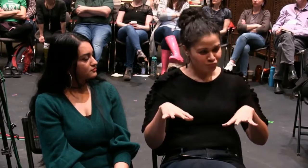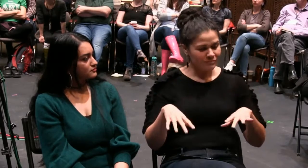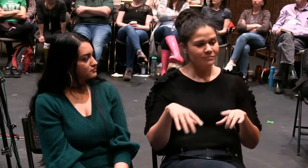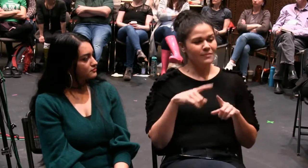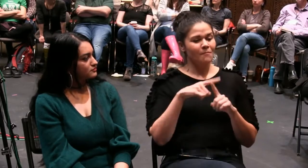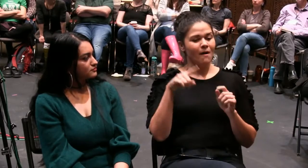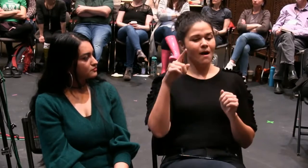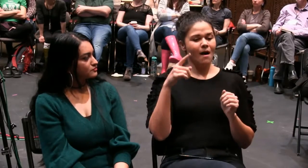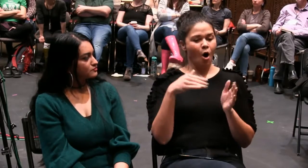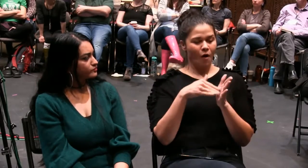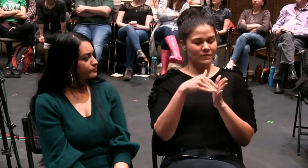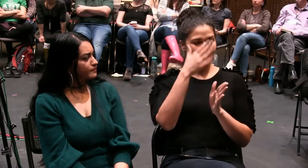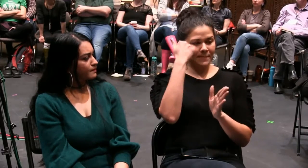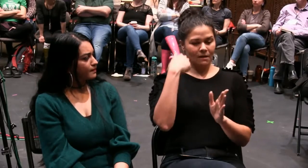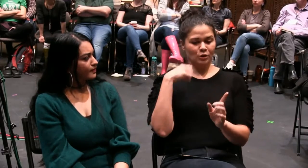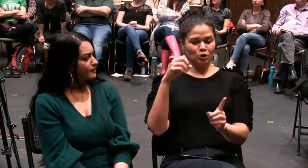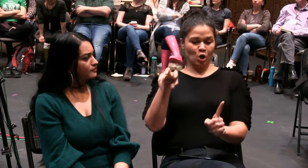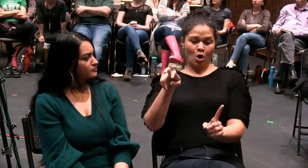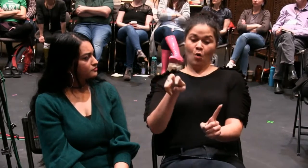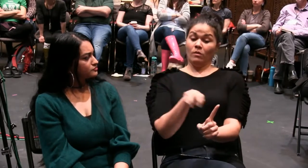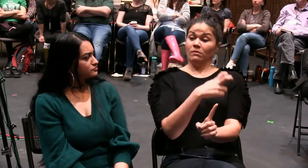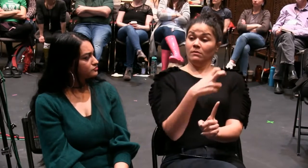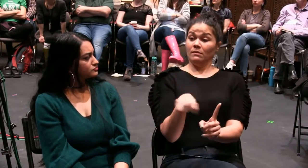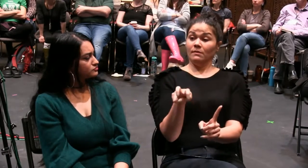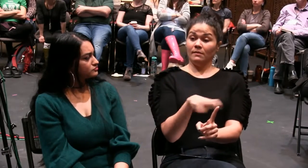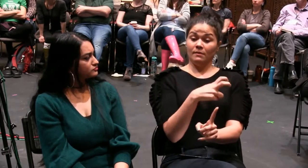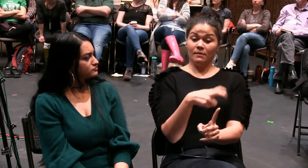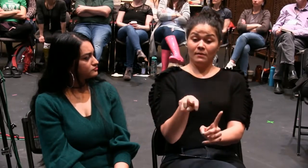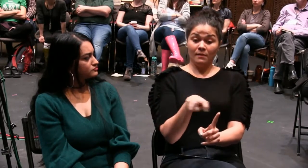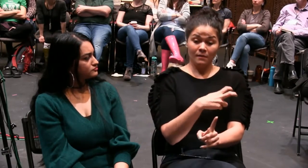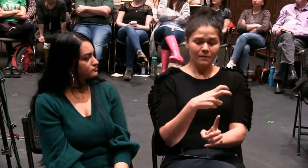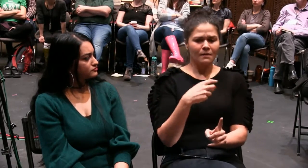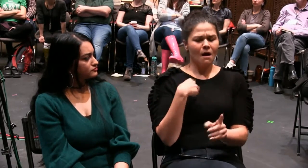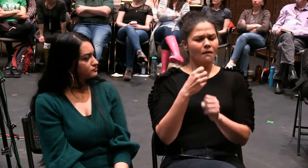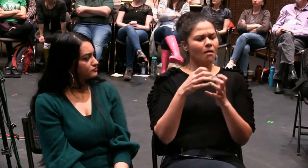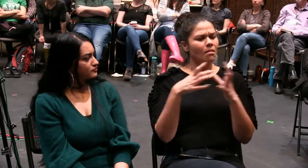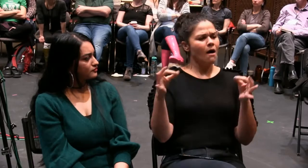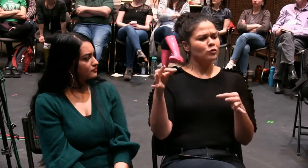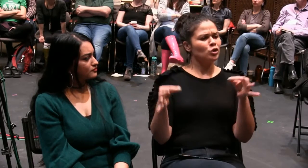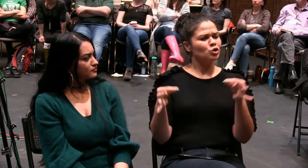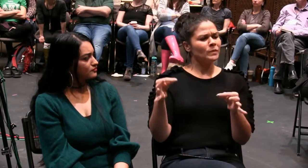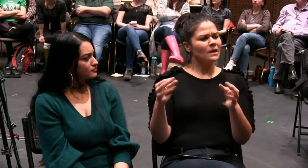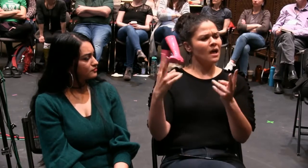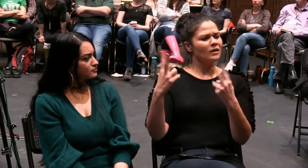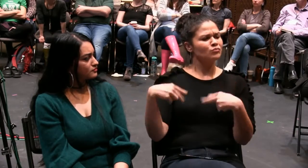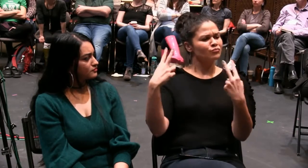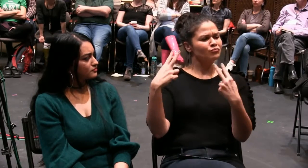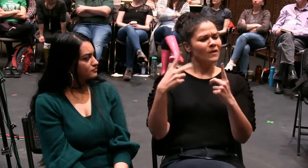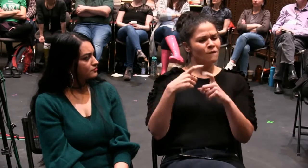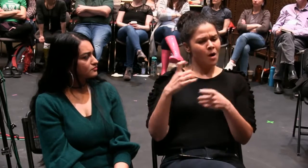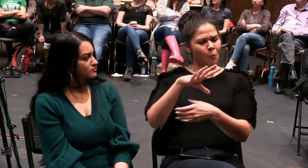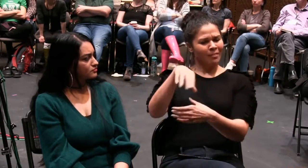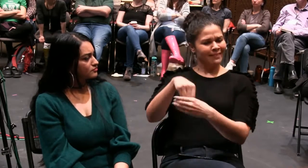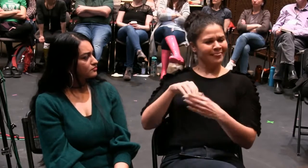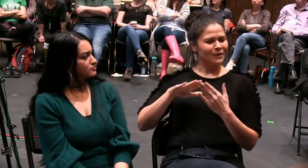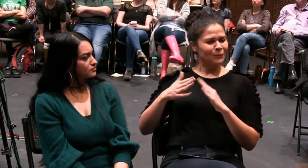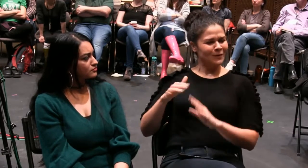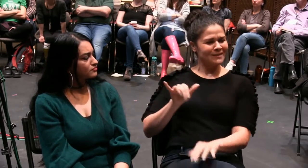And that's just my daily experience in my life. But in that navigating two worlds,